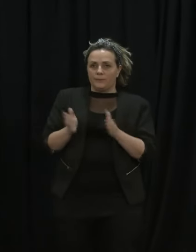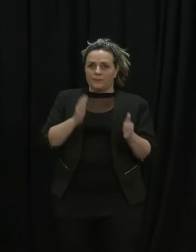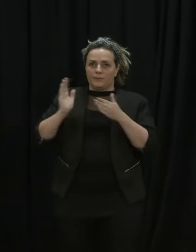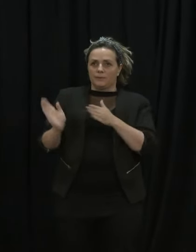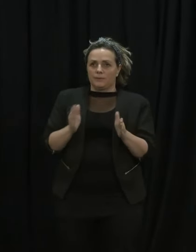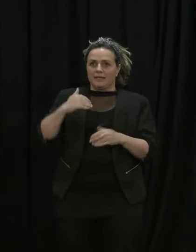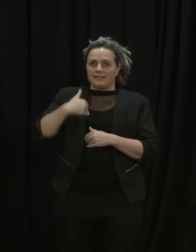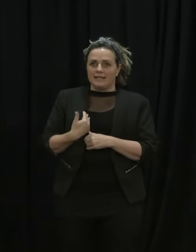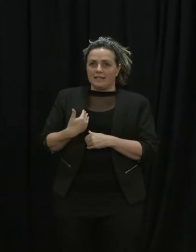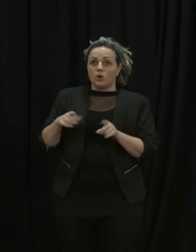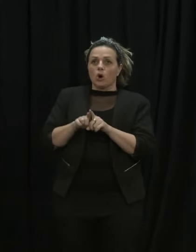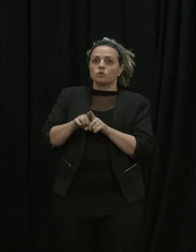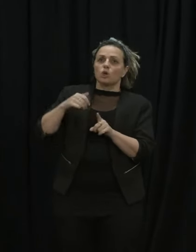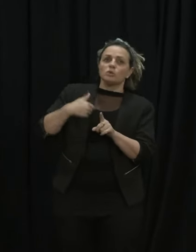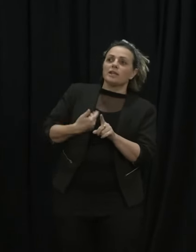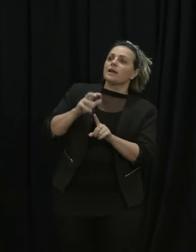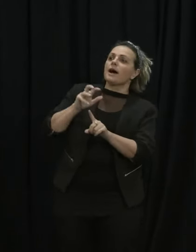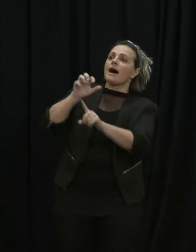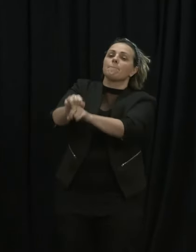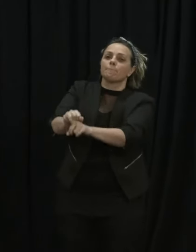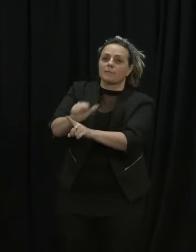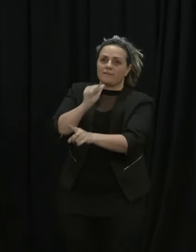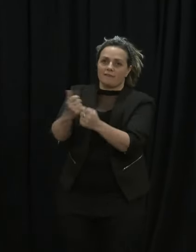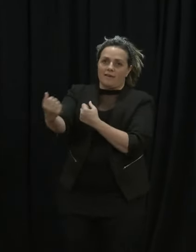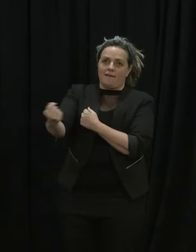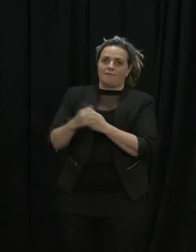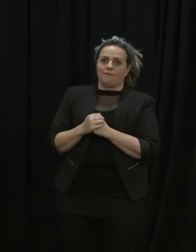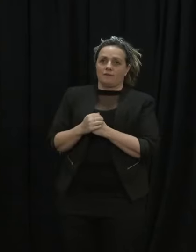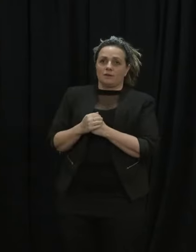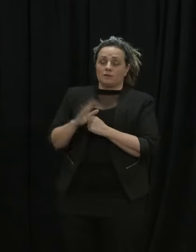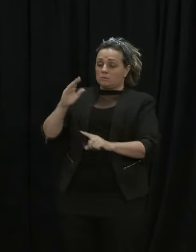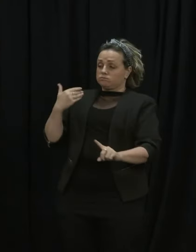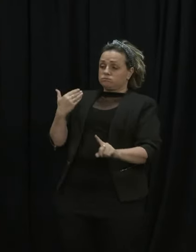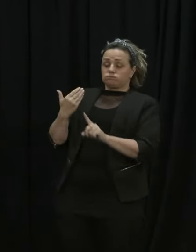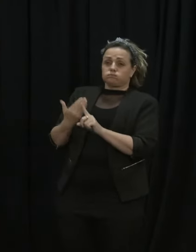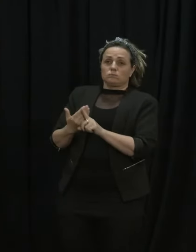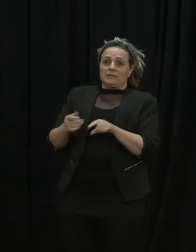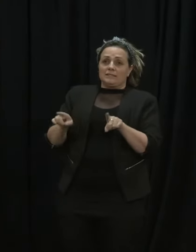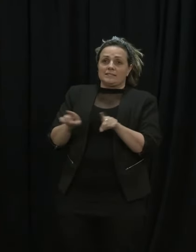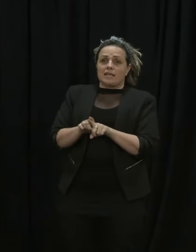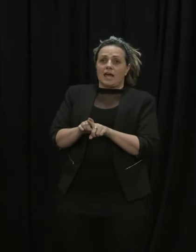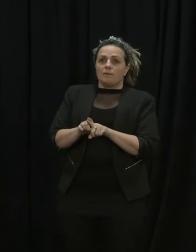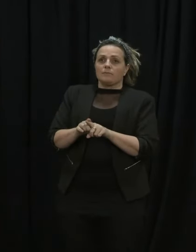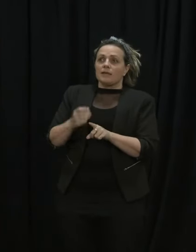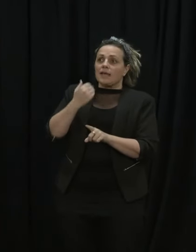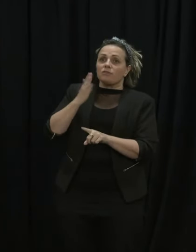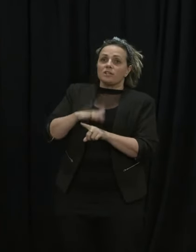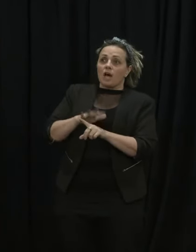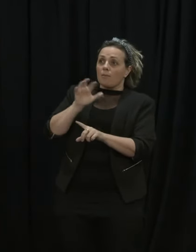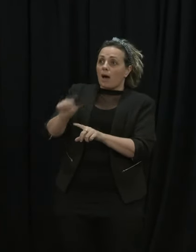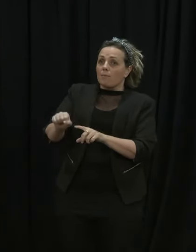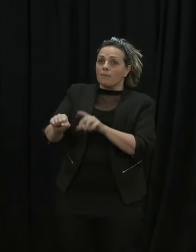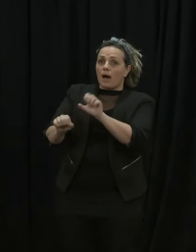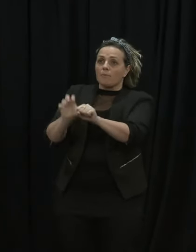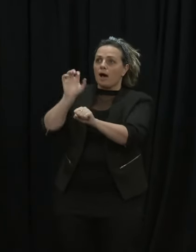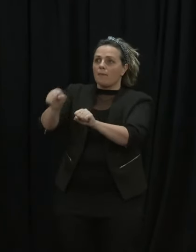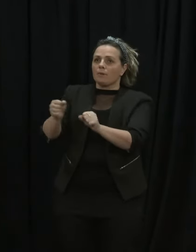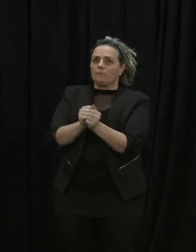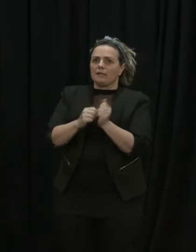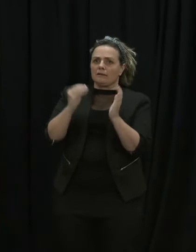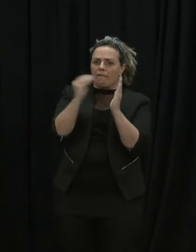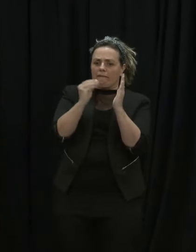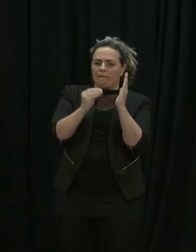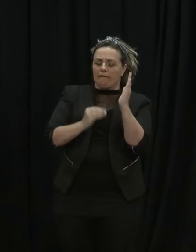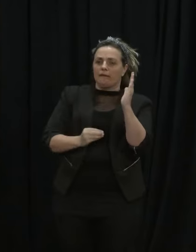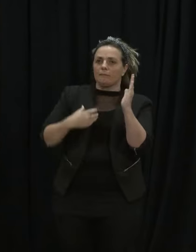finding cases. You know, it's right from the start of the outbreak. Every case, of course, is another one to add to the numbers. But we